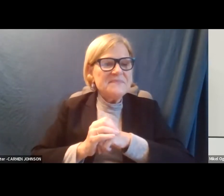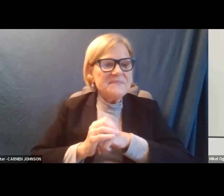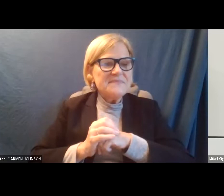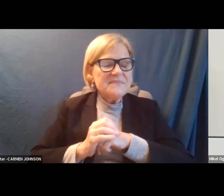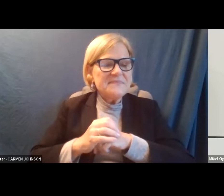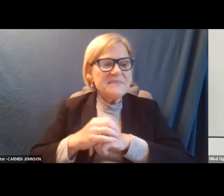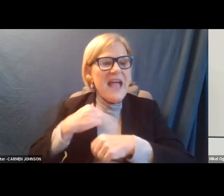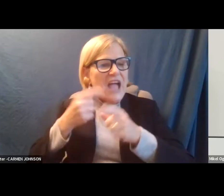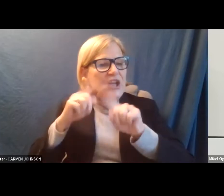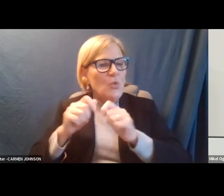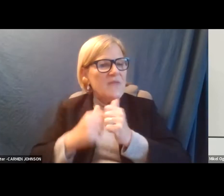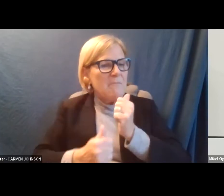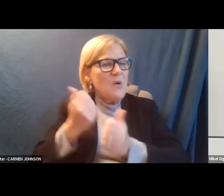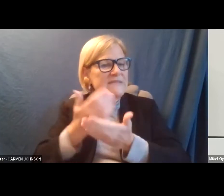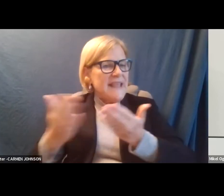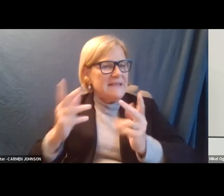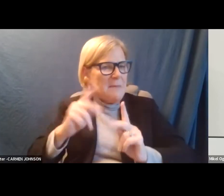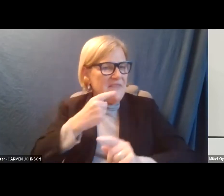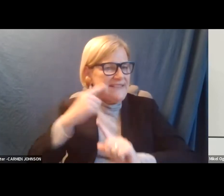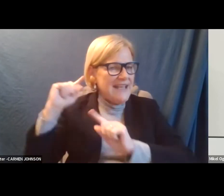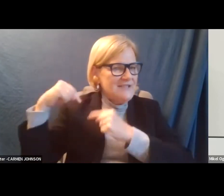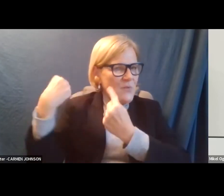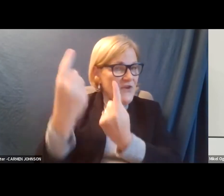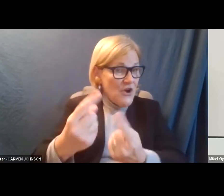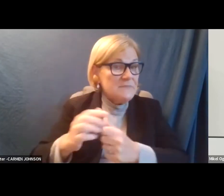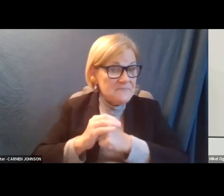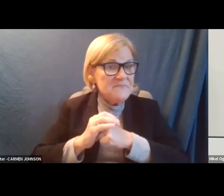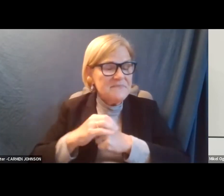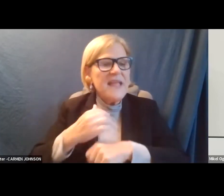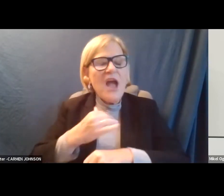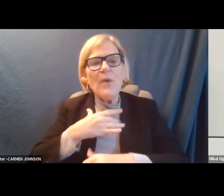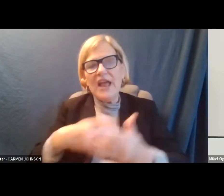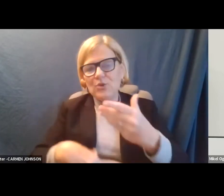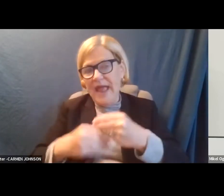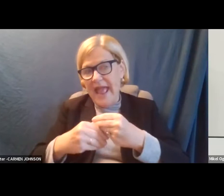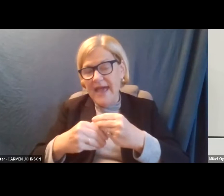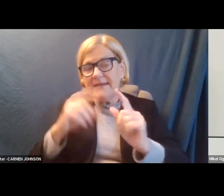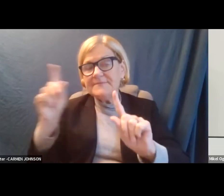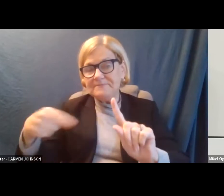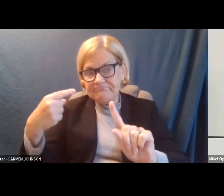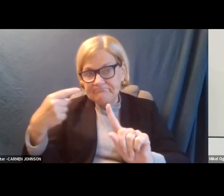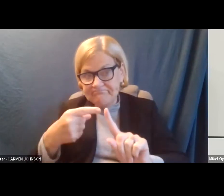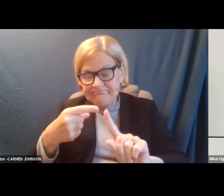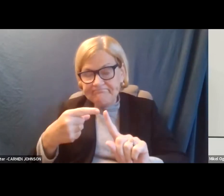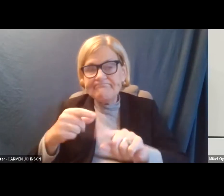I concur with most things that everyone has said so far. And I would like to add when it comes to, uh,